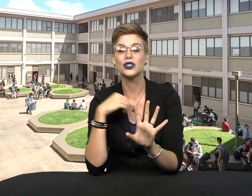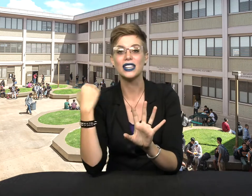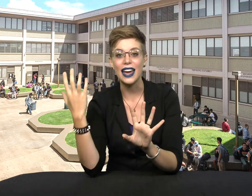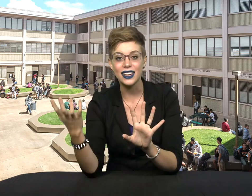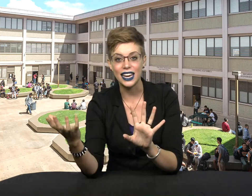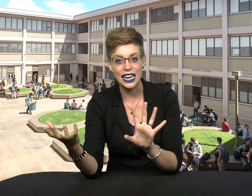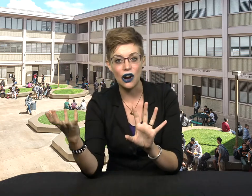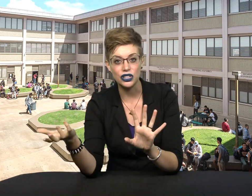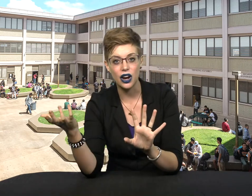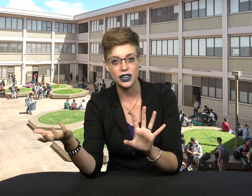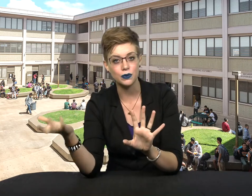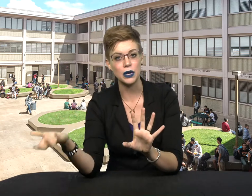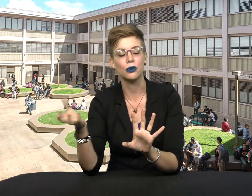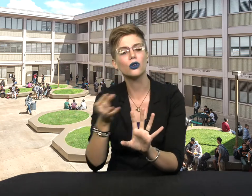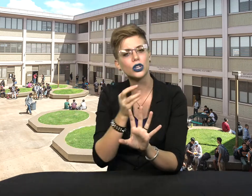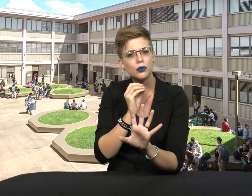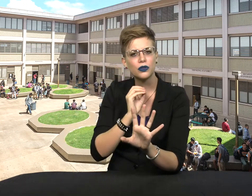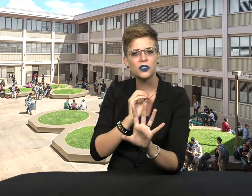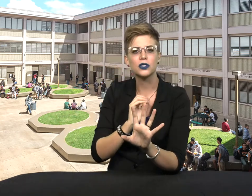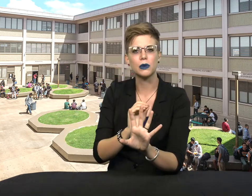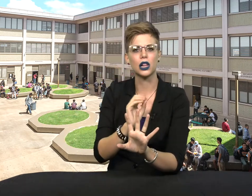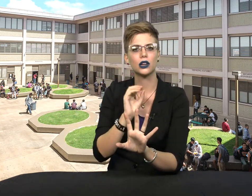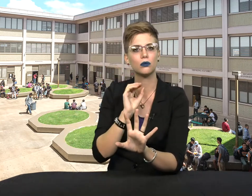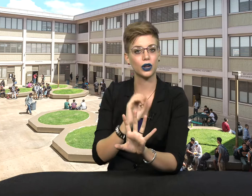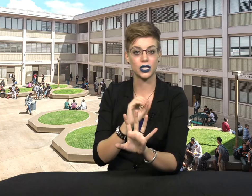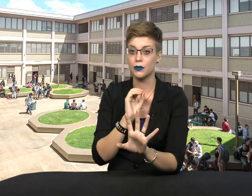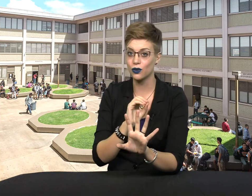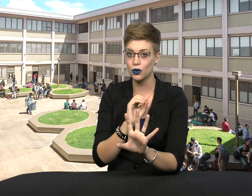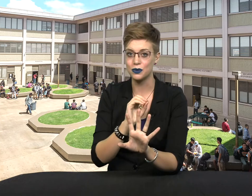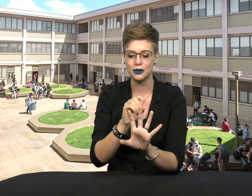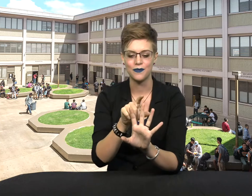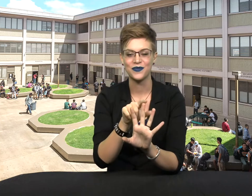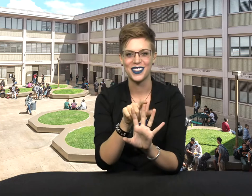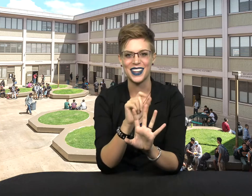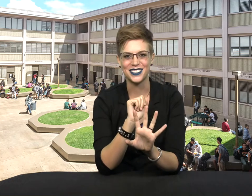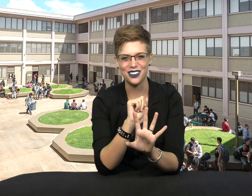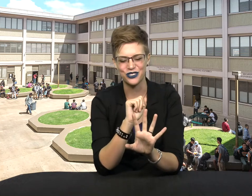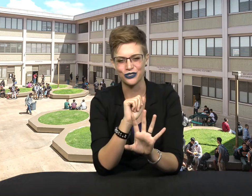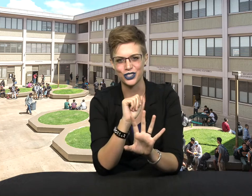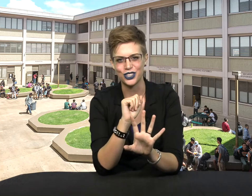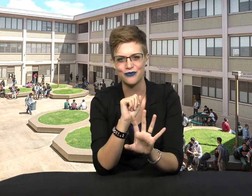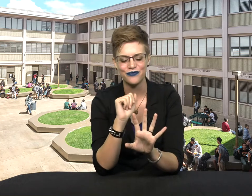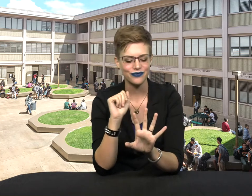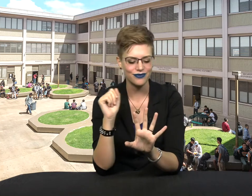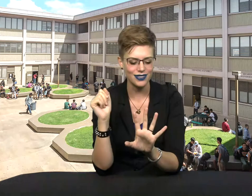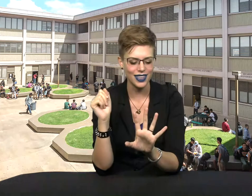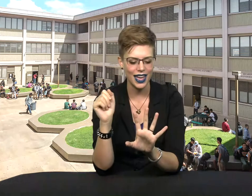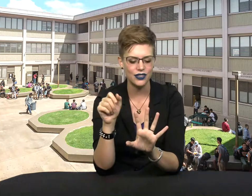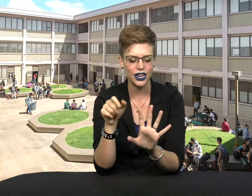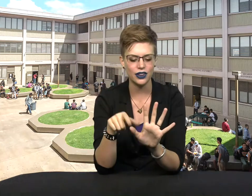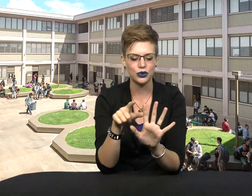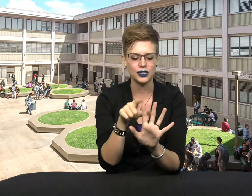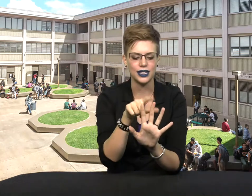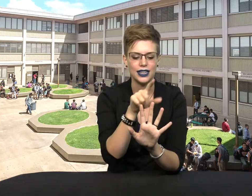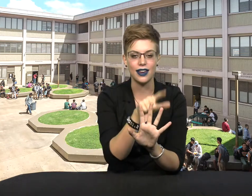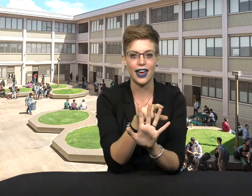like getting out and talking to people or do you prefer smaller, more intimate groups? That's extroversion. And then O-C-E-A,